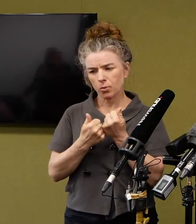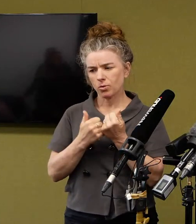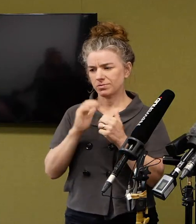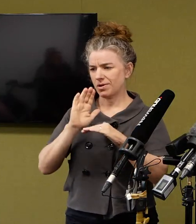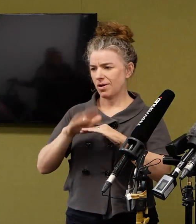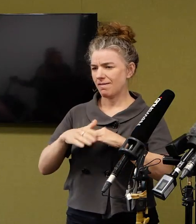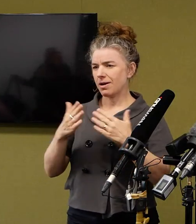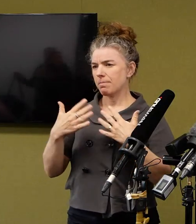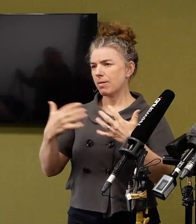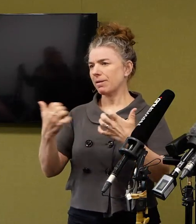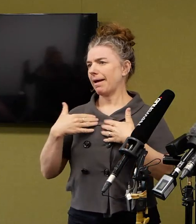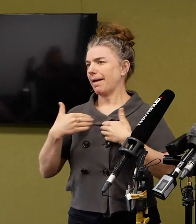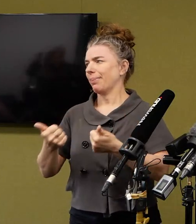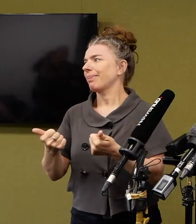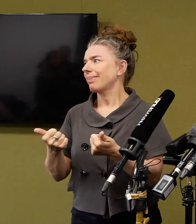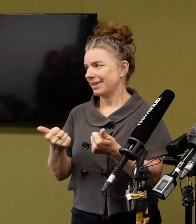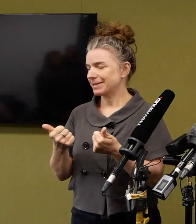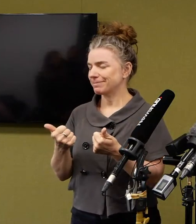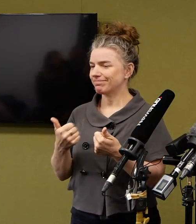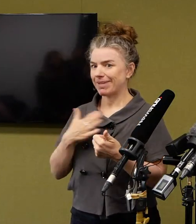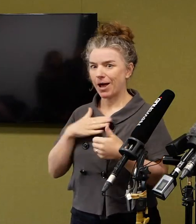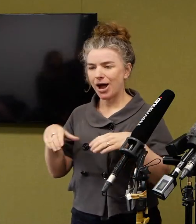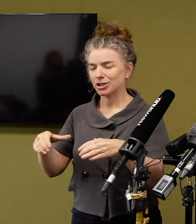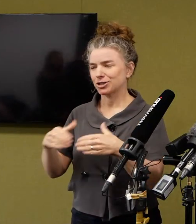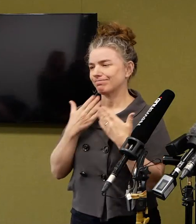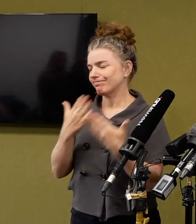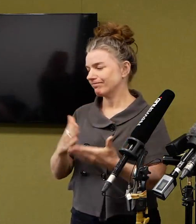for the public health response. Kia ora koutou.